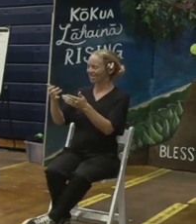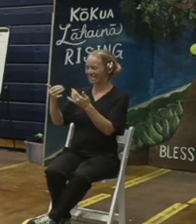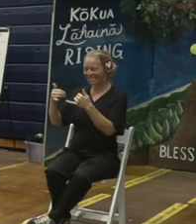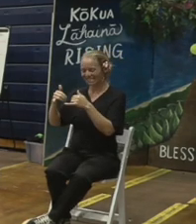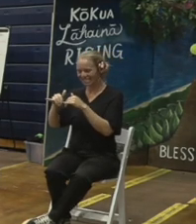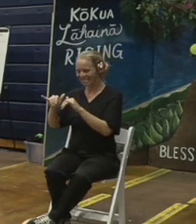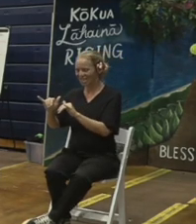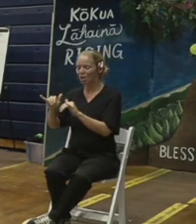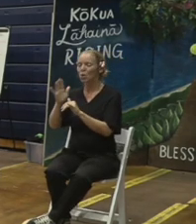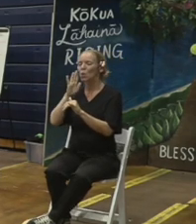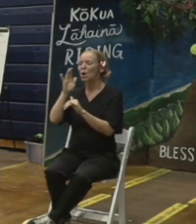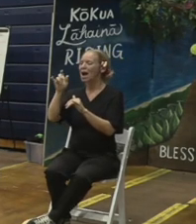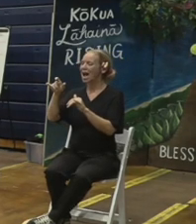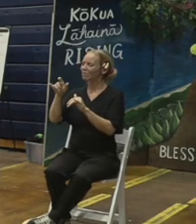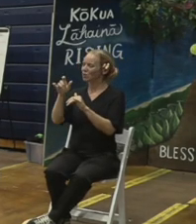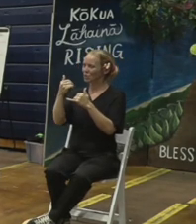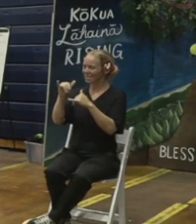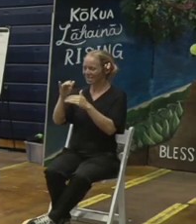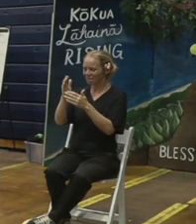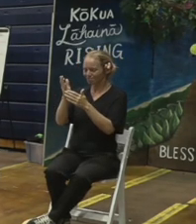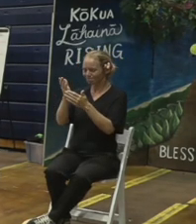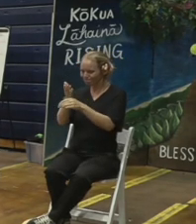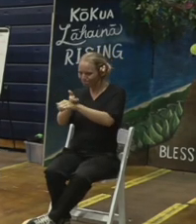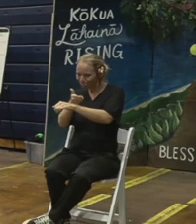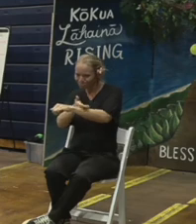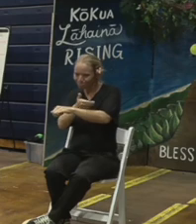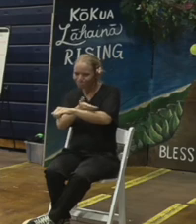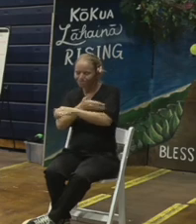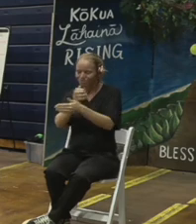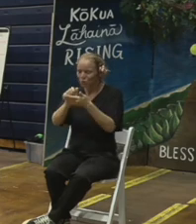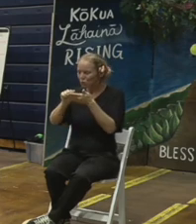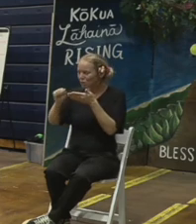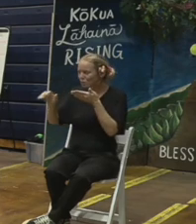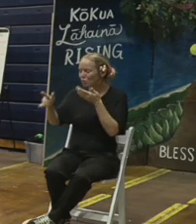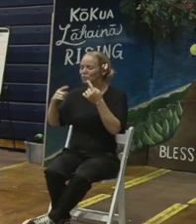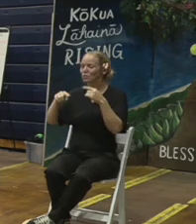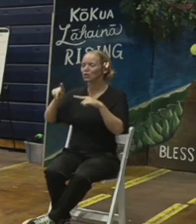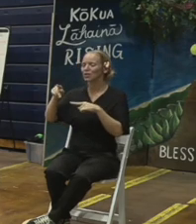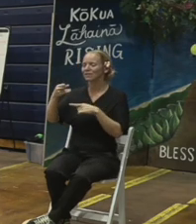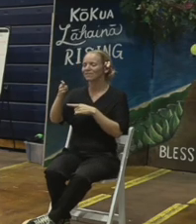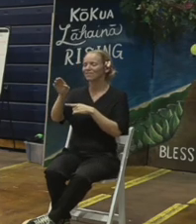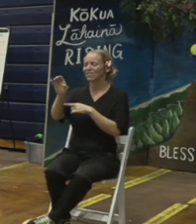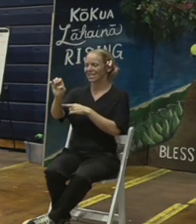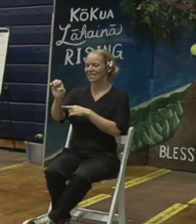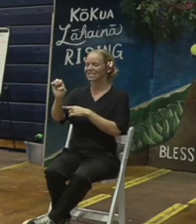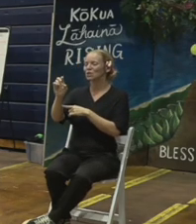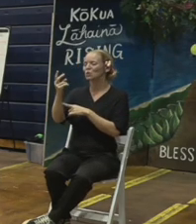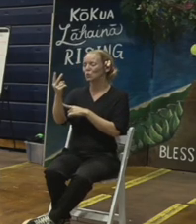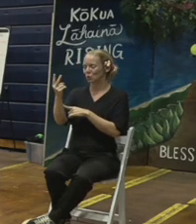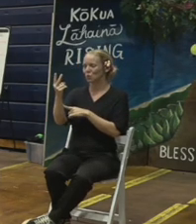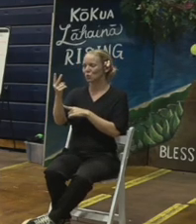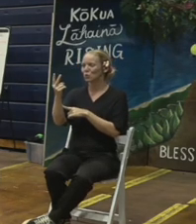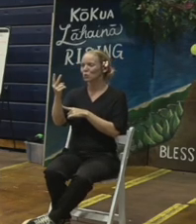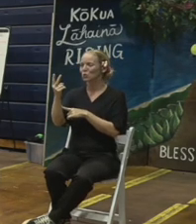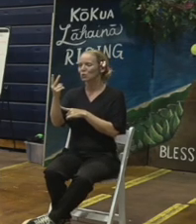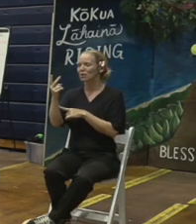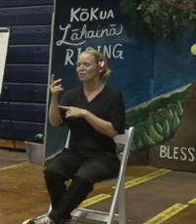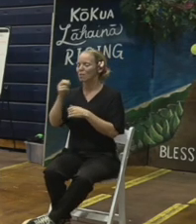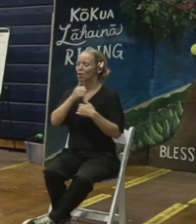phase two by the Corps of Engineers. So before we go on to phase two,